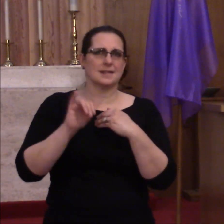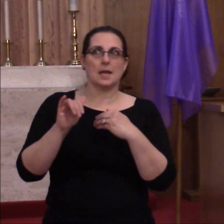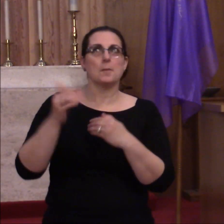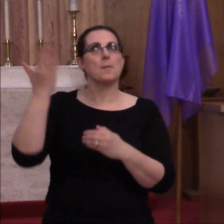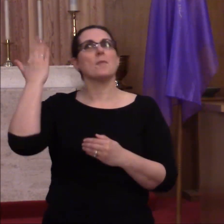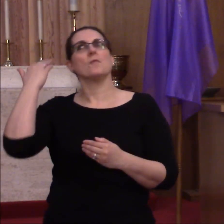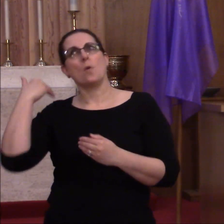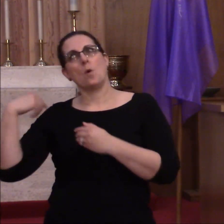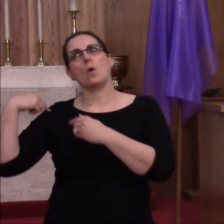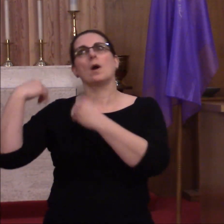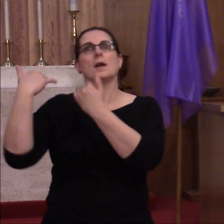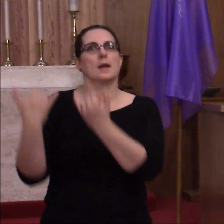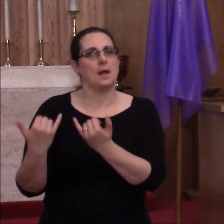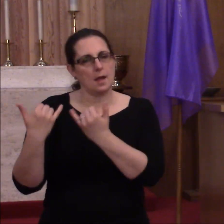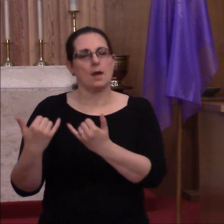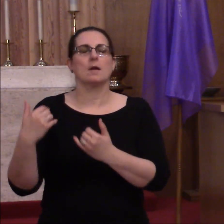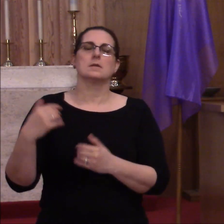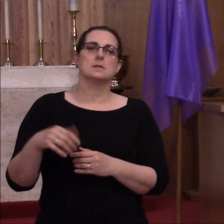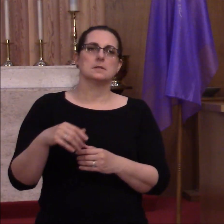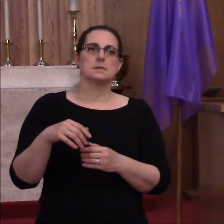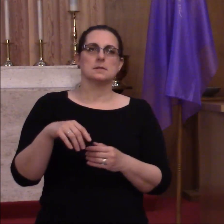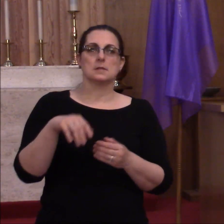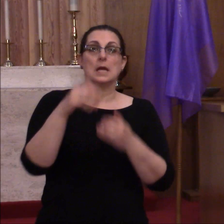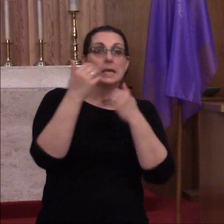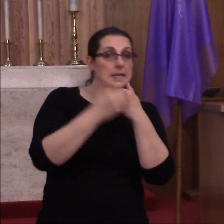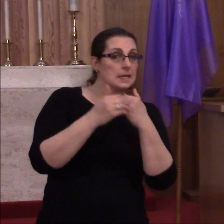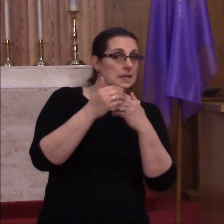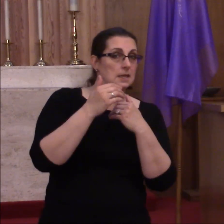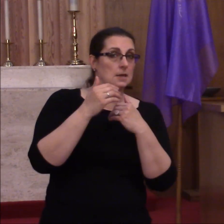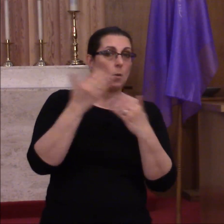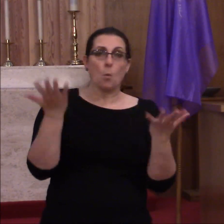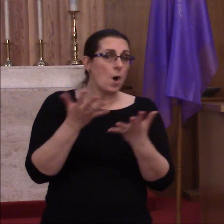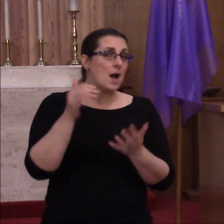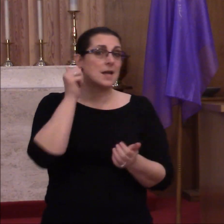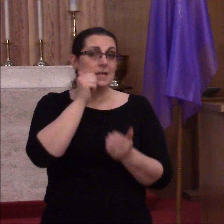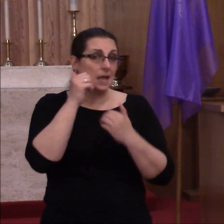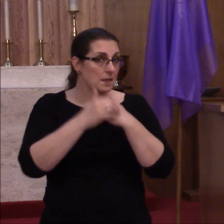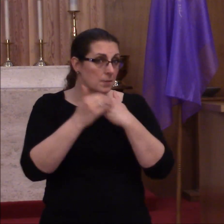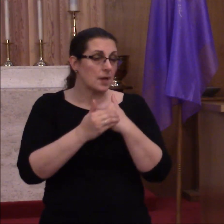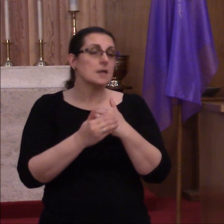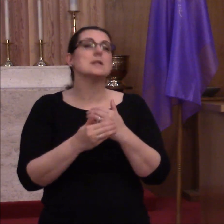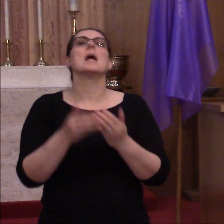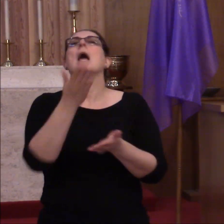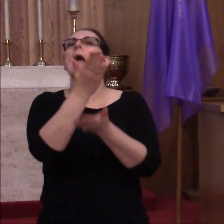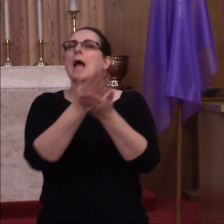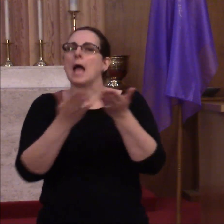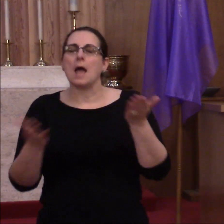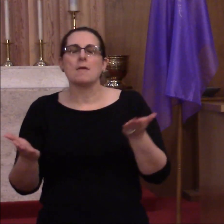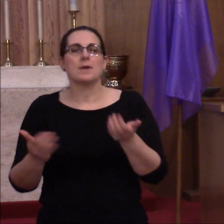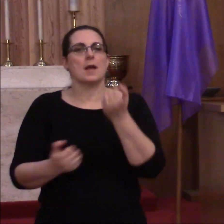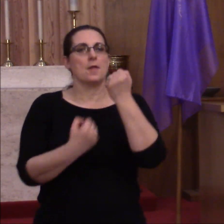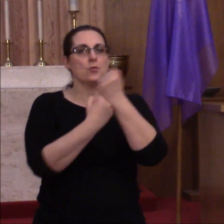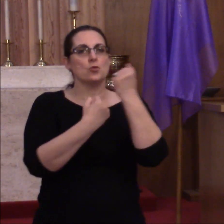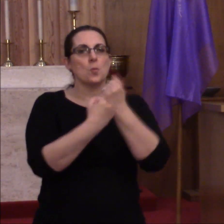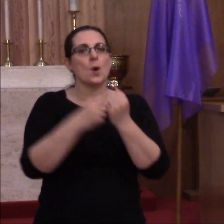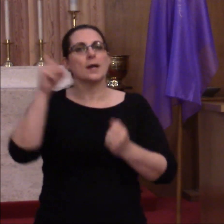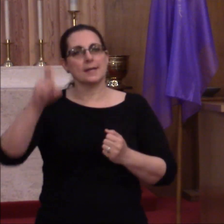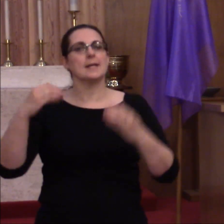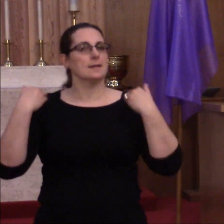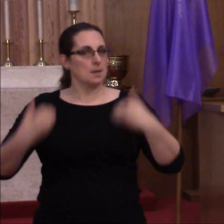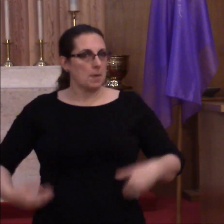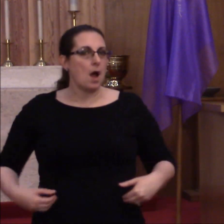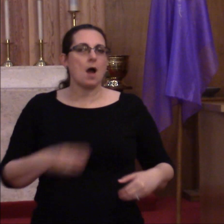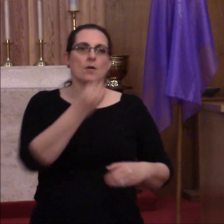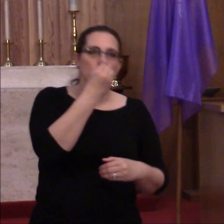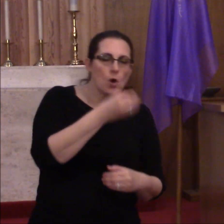As the small catechism says, daily bread includes everything that has to do with the support and needs of the body, such